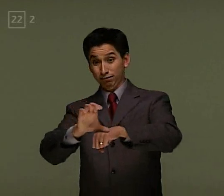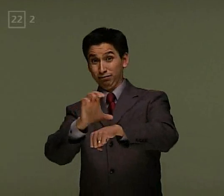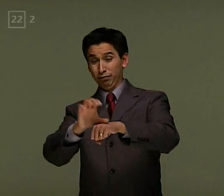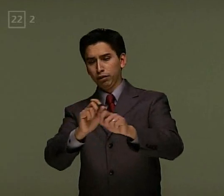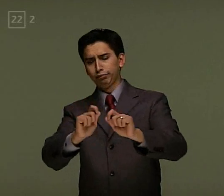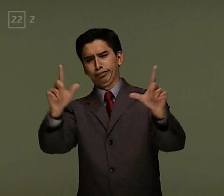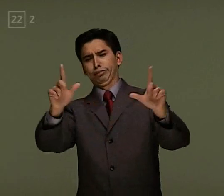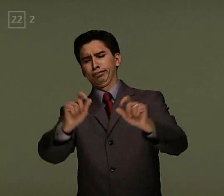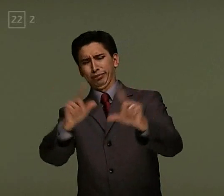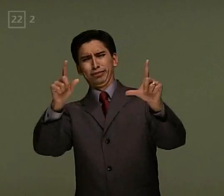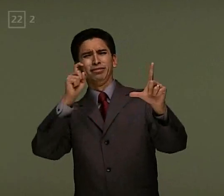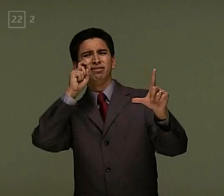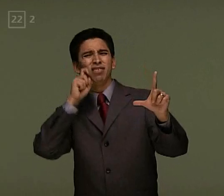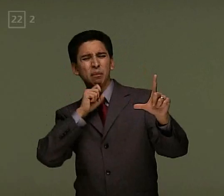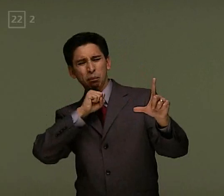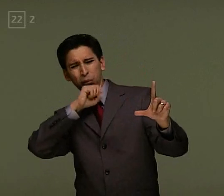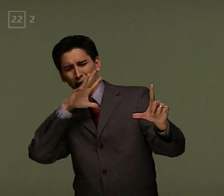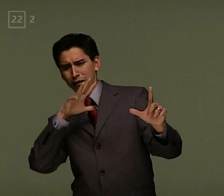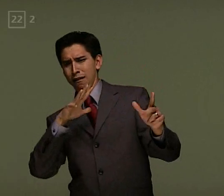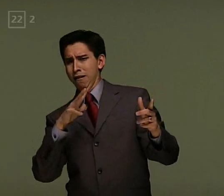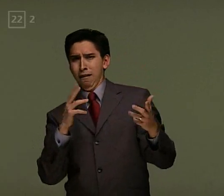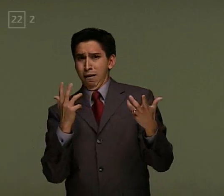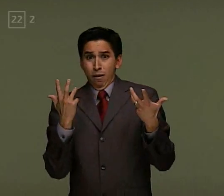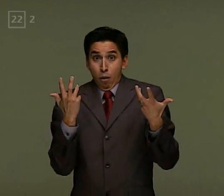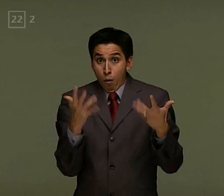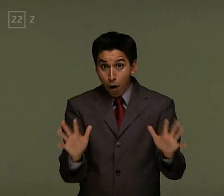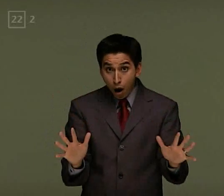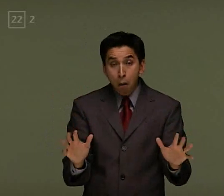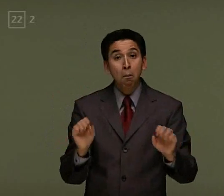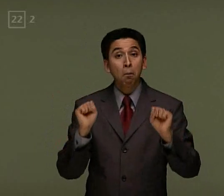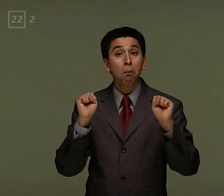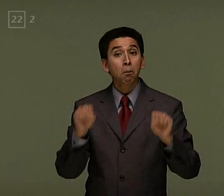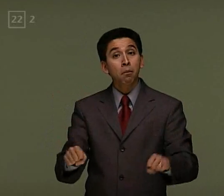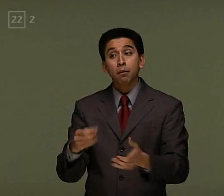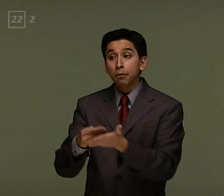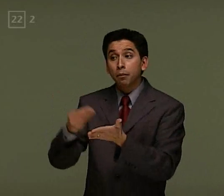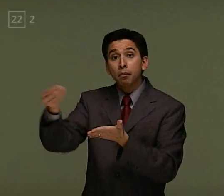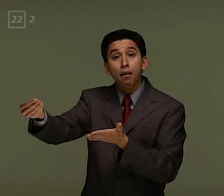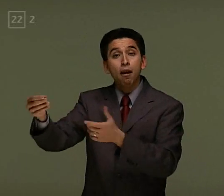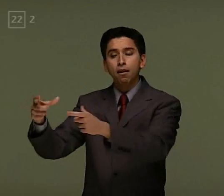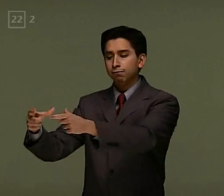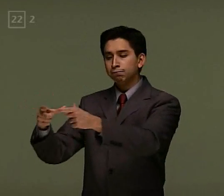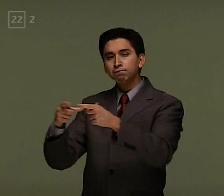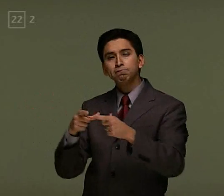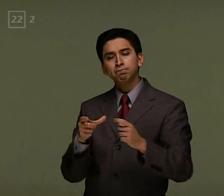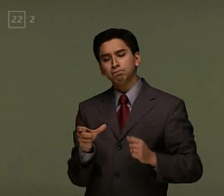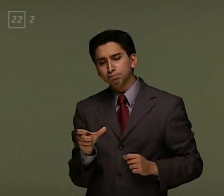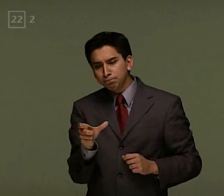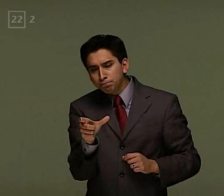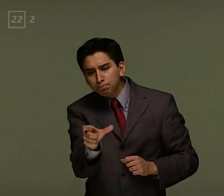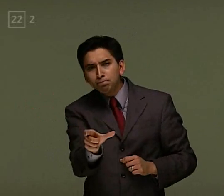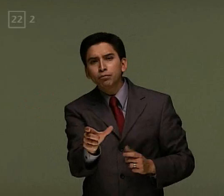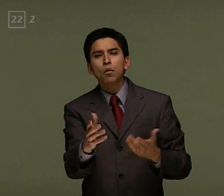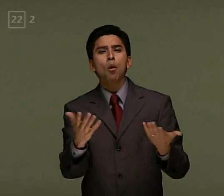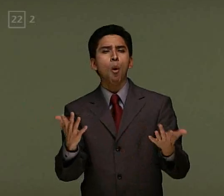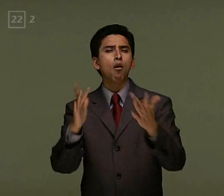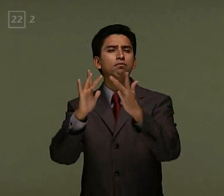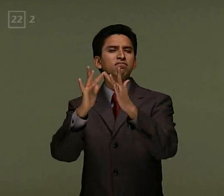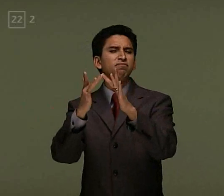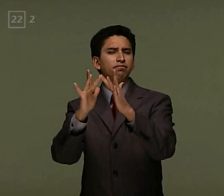soup Hoes on my dick cause I look like Frazier Andy Milanochi Bitch I'm Donny Cogren